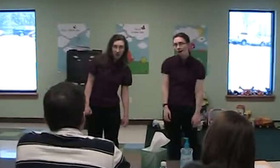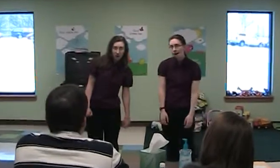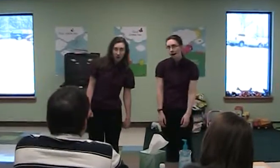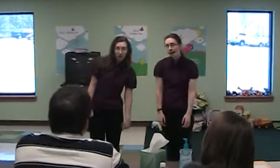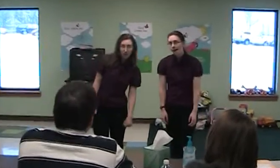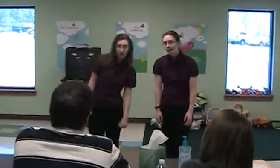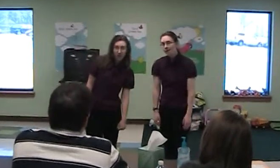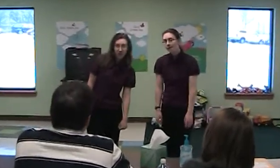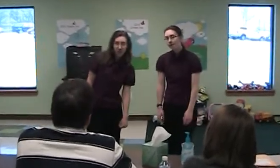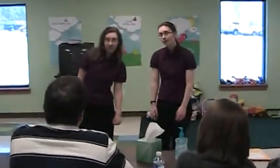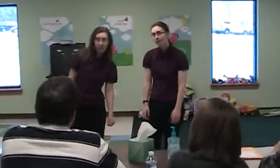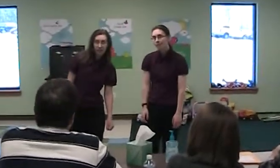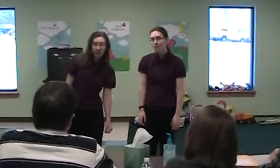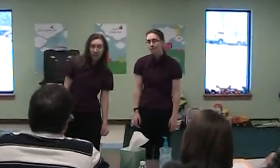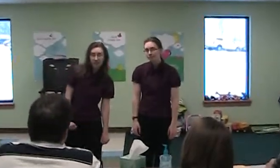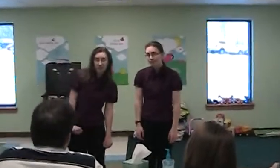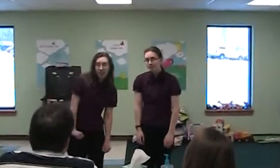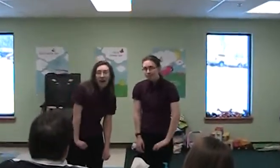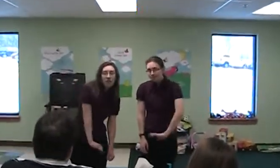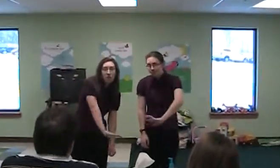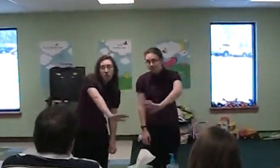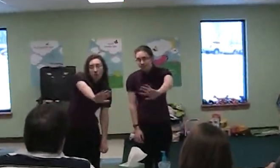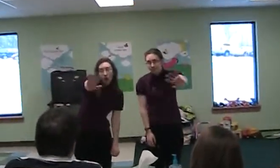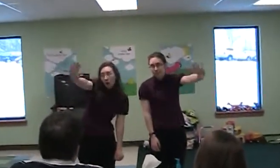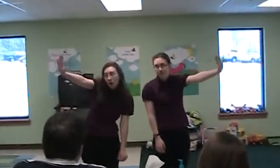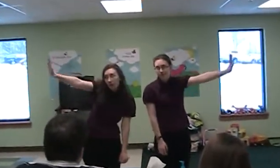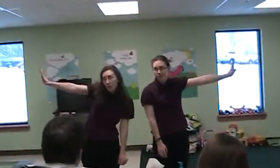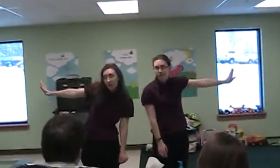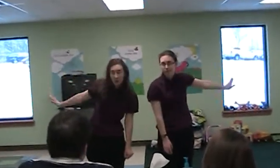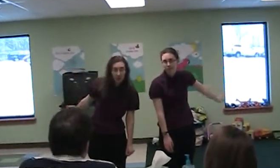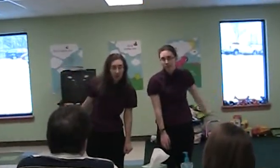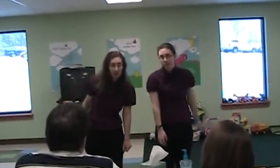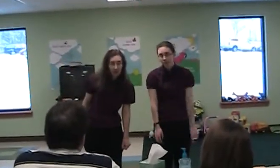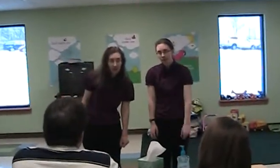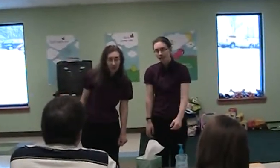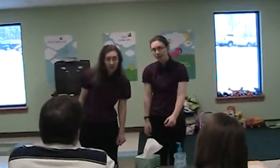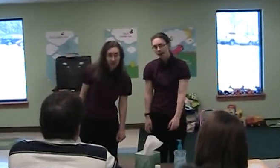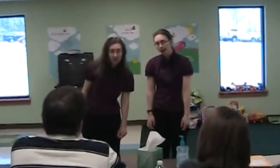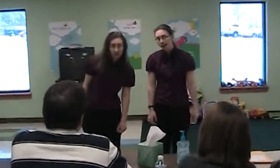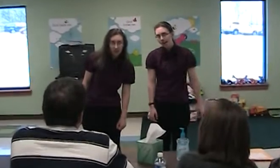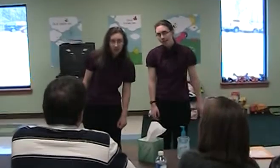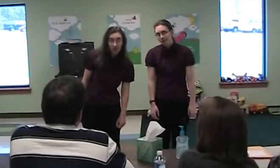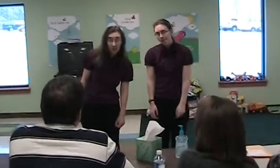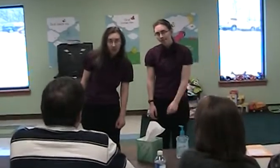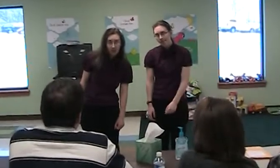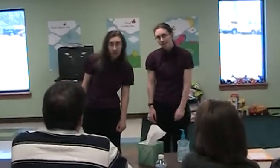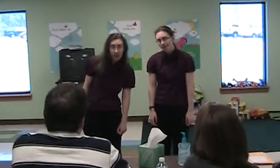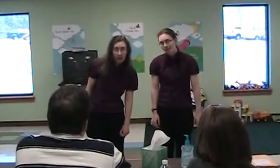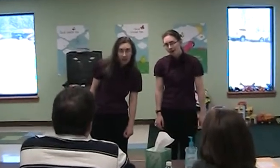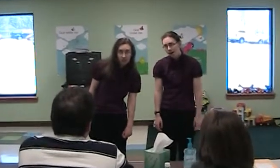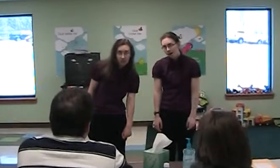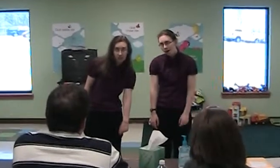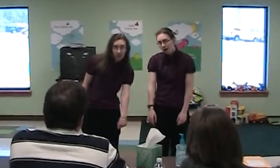fifteen minutes, as long as we can hold out, in fact. And then ask...